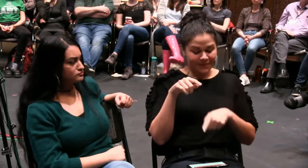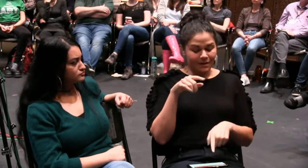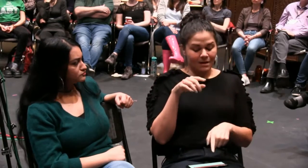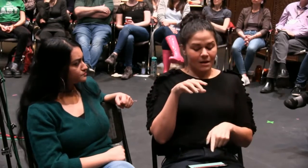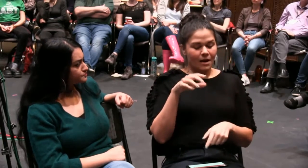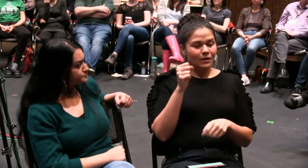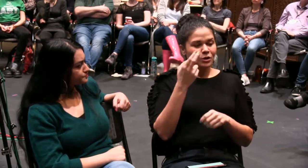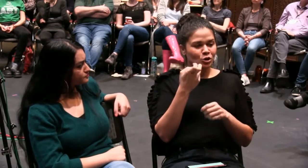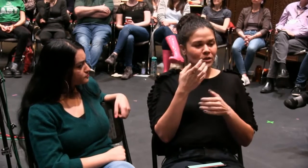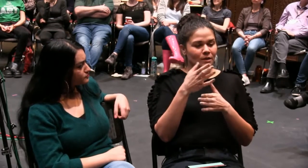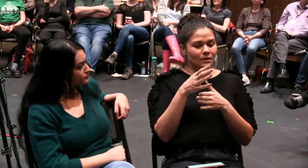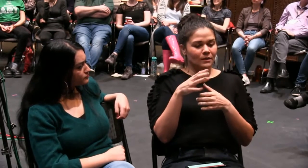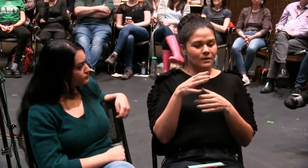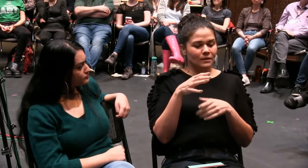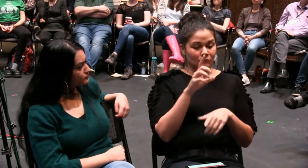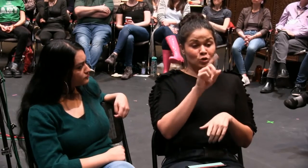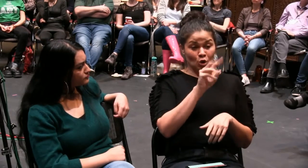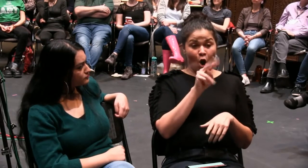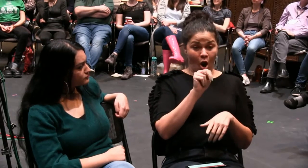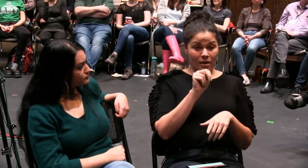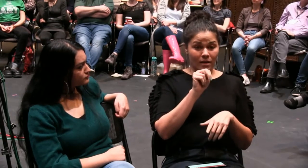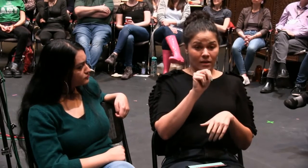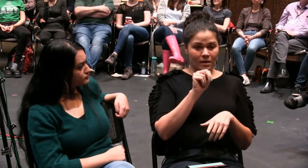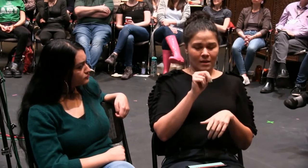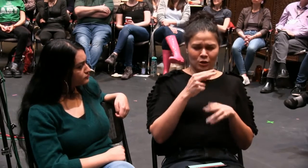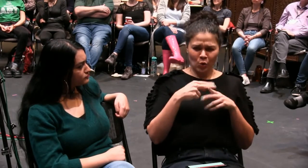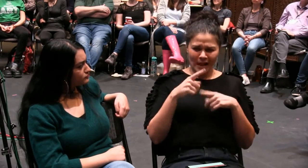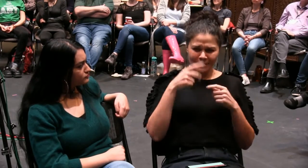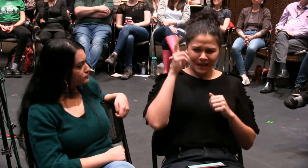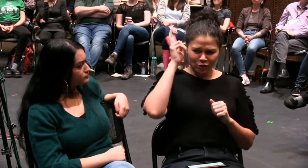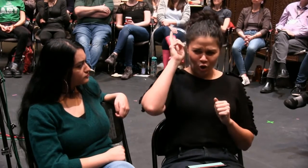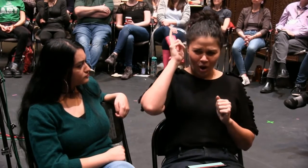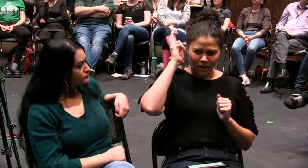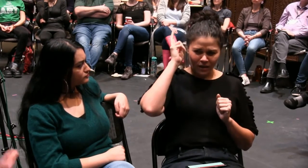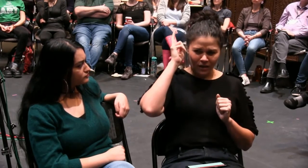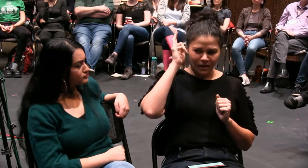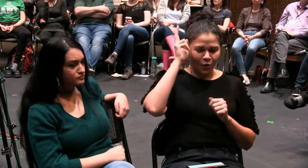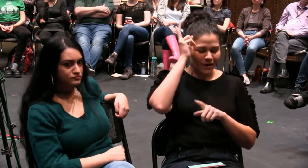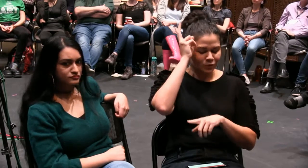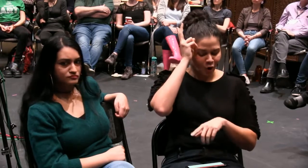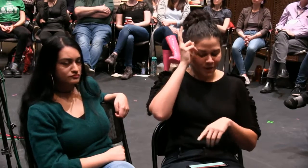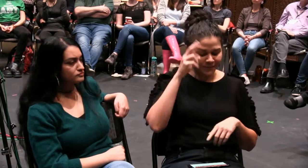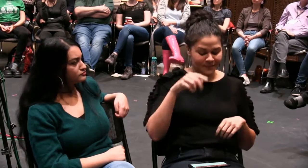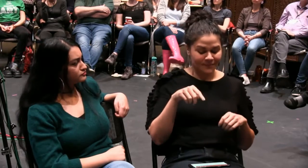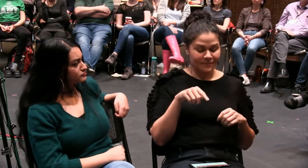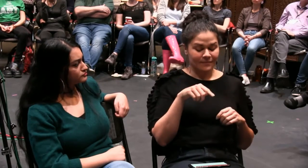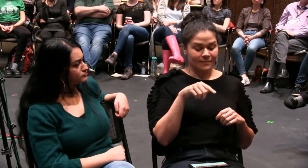that? Feel free to add to this. So Dawn, what's her name sign, okay thank you.